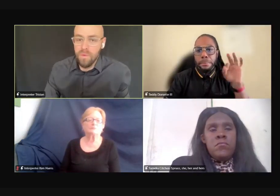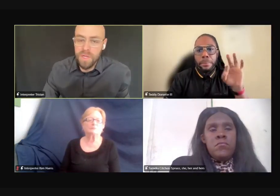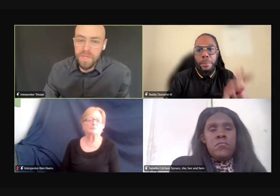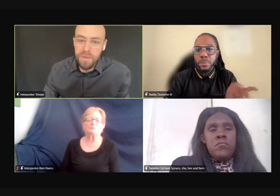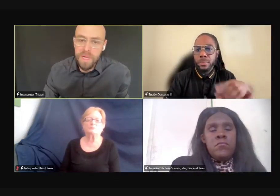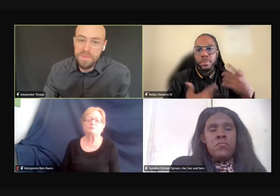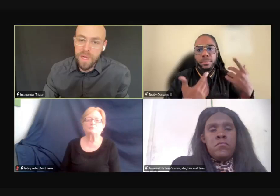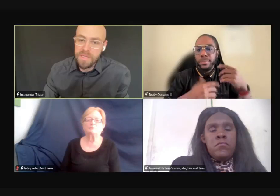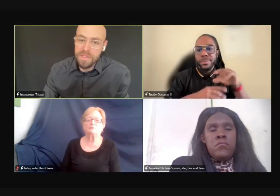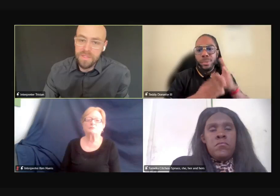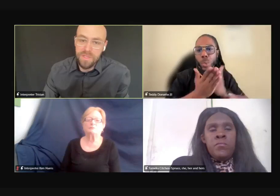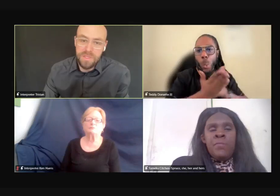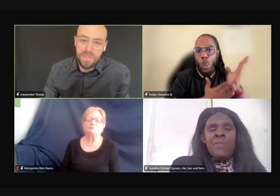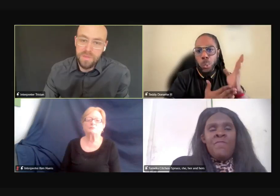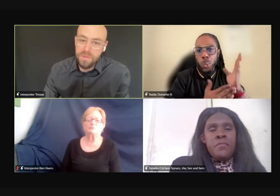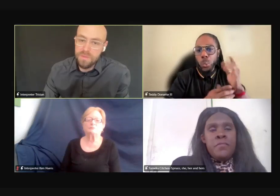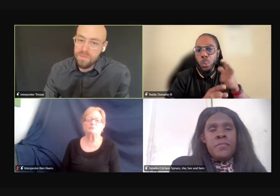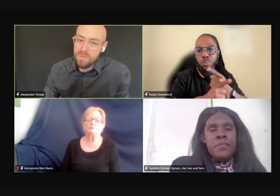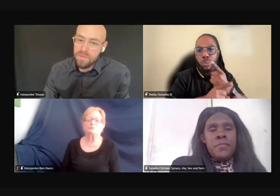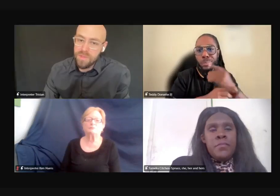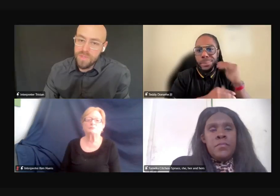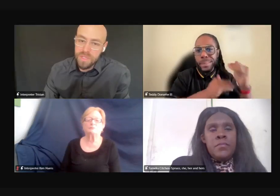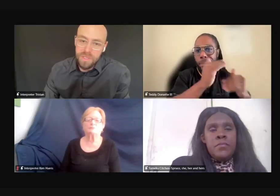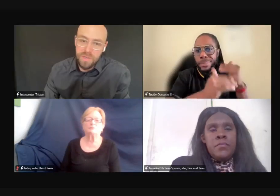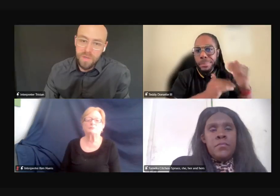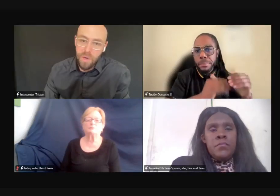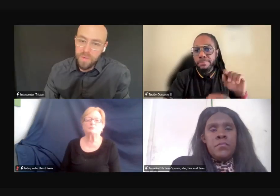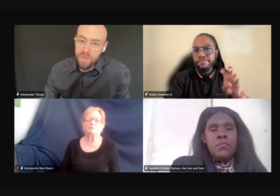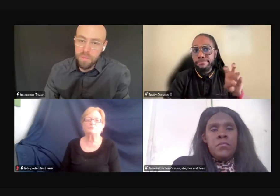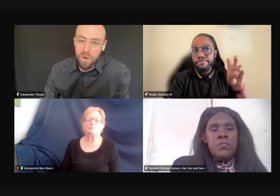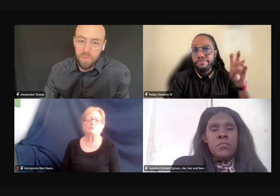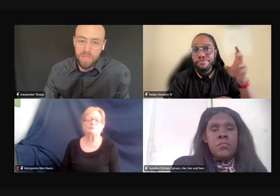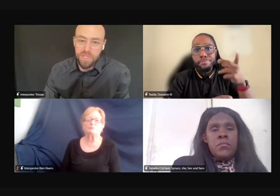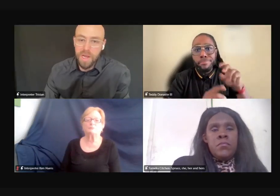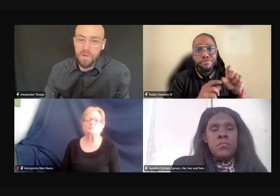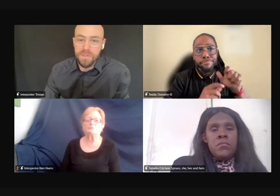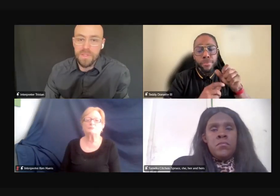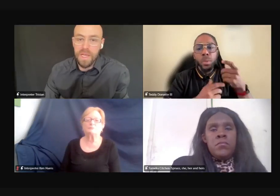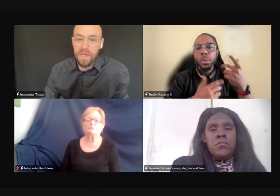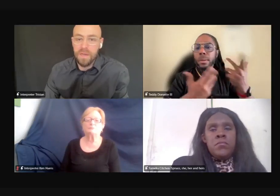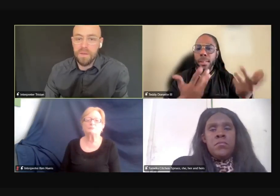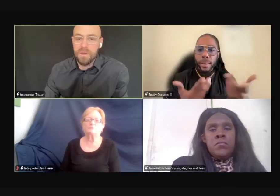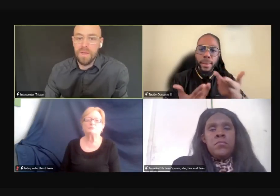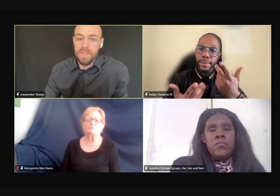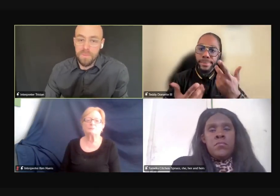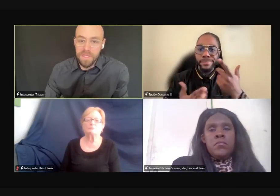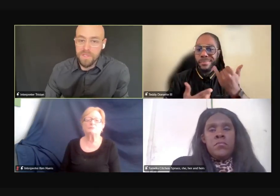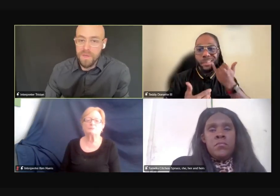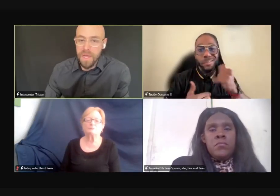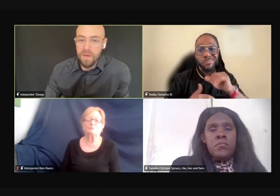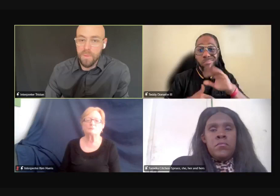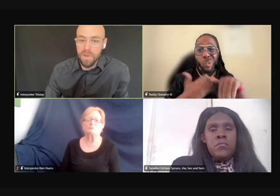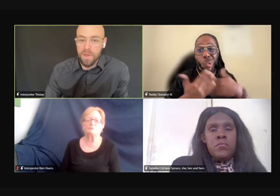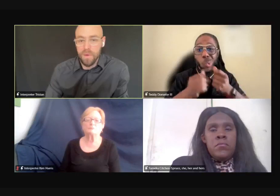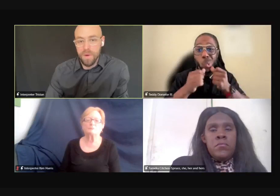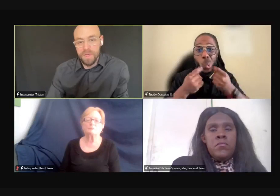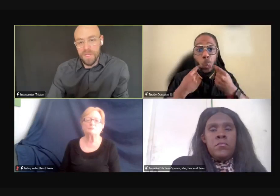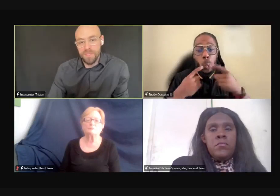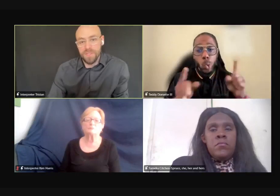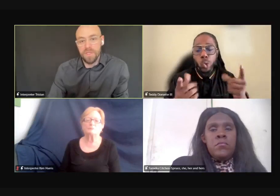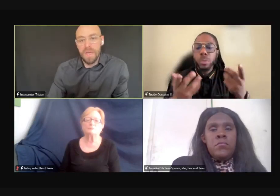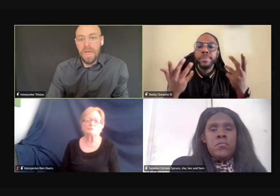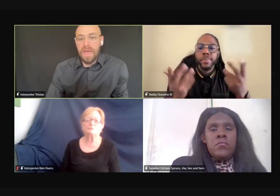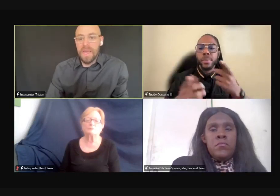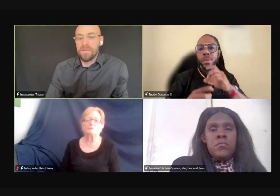really, the best practice is just to, just to go through the appropriate channels, and as best as you can within your